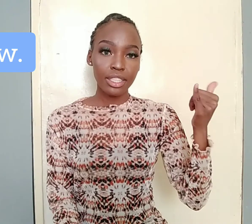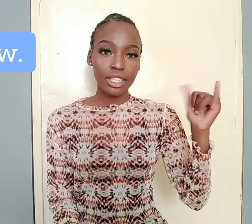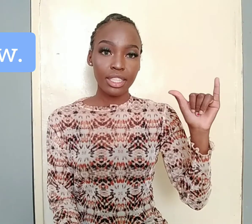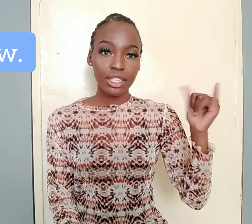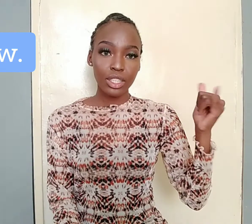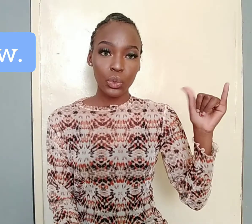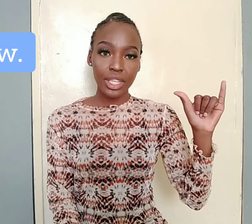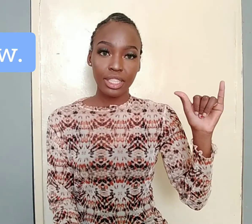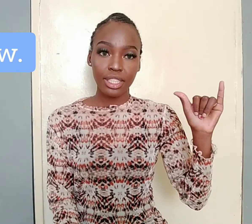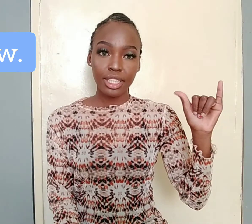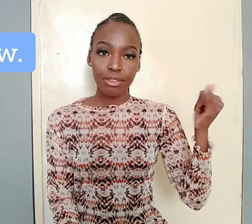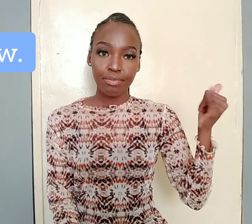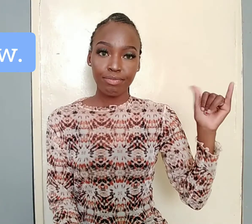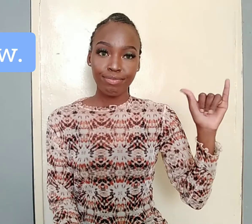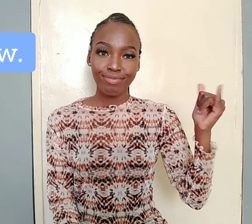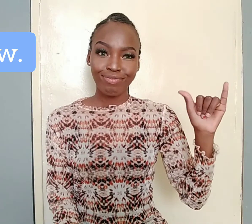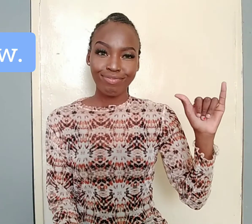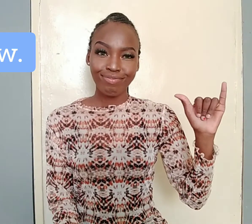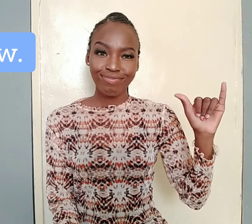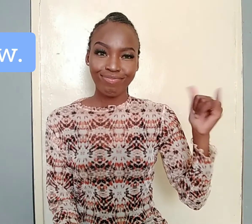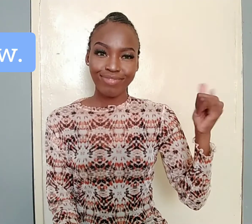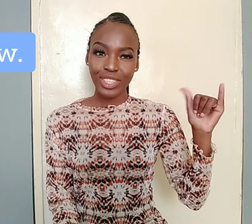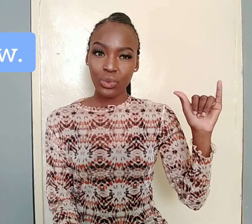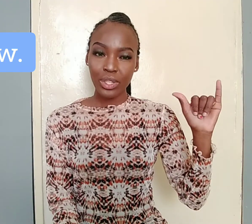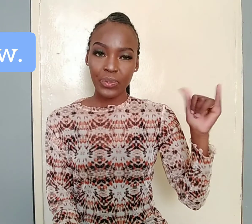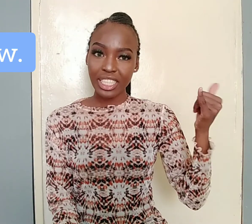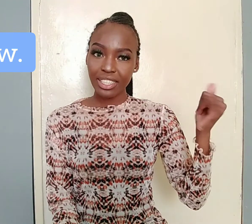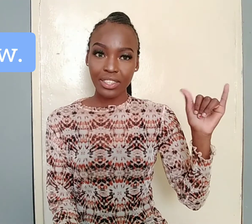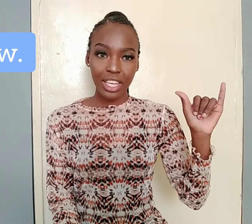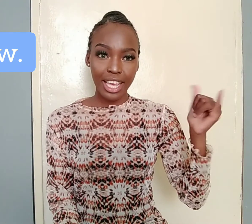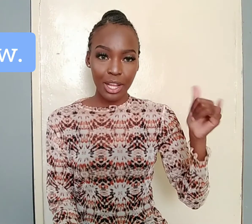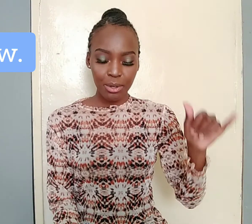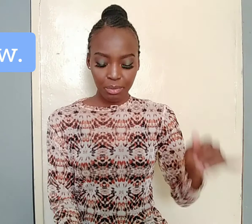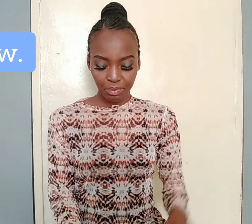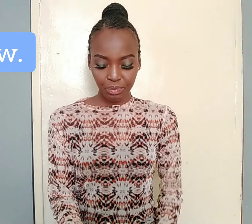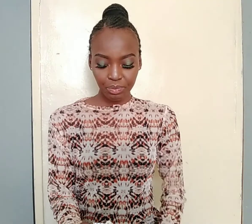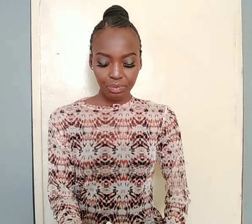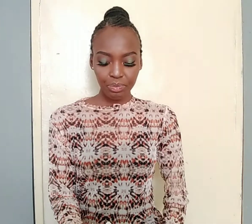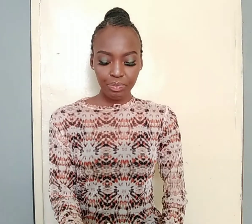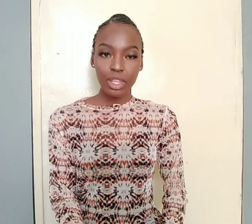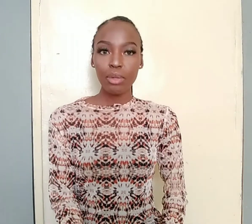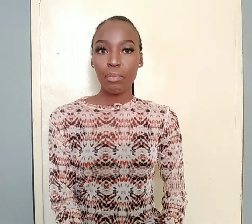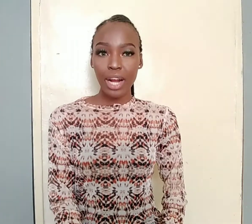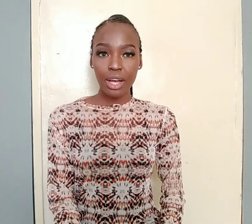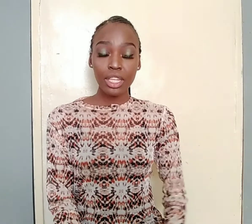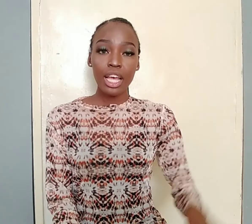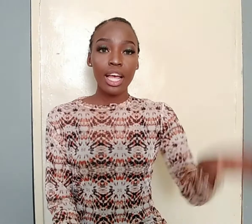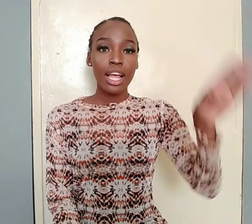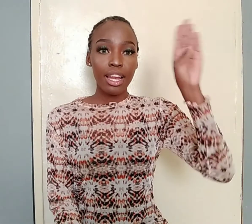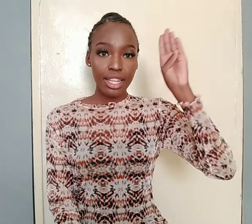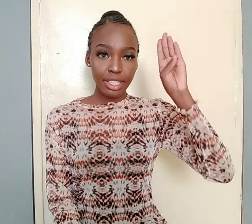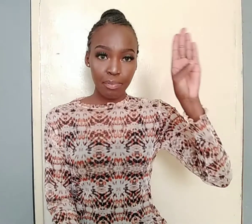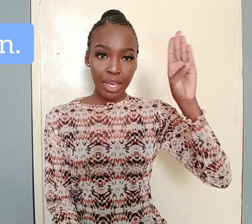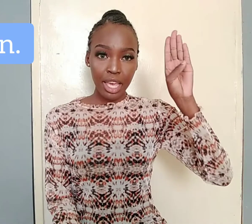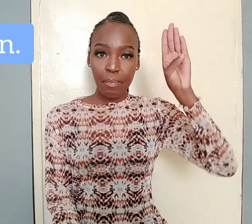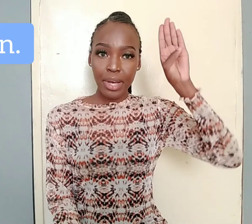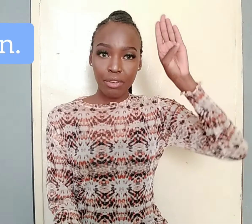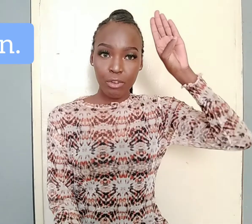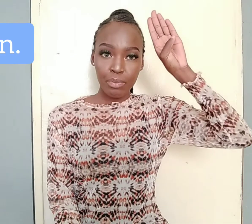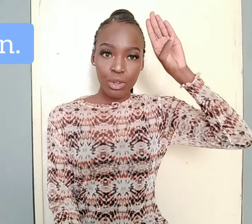And just twist. Just one twist. So yellow. Brown. Letter B. But from your